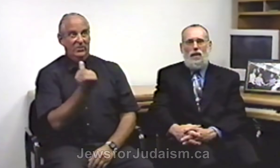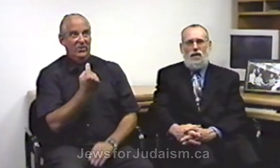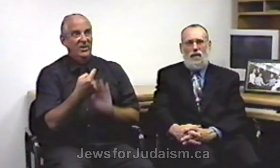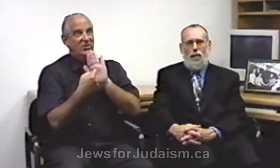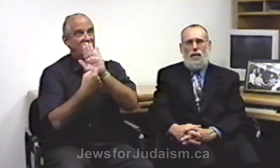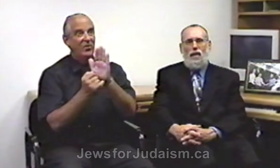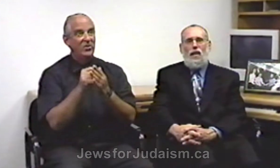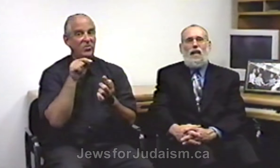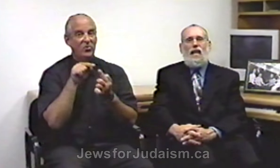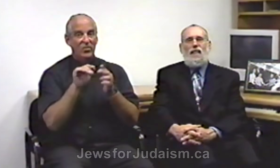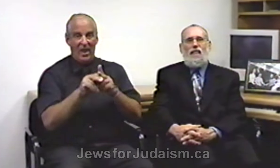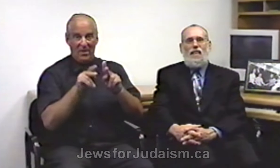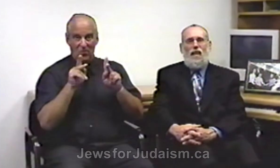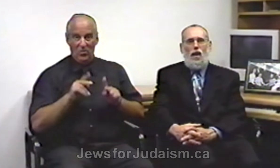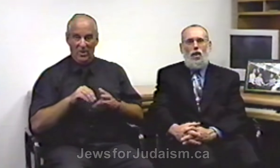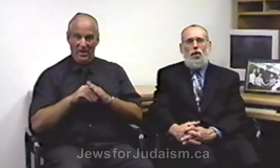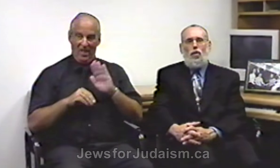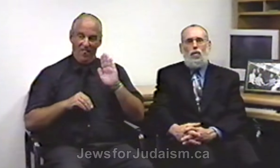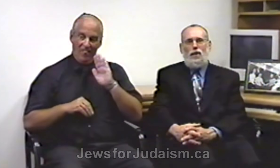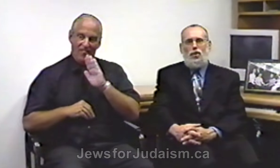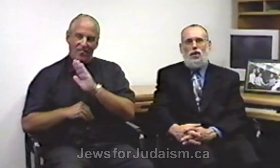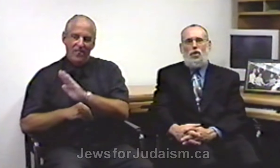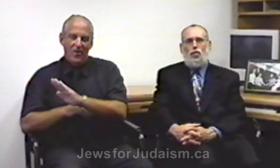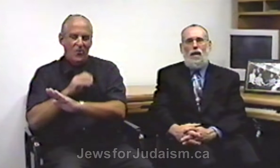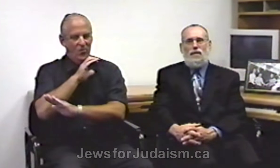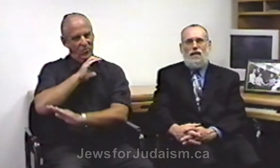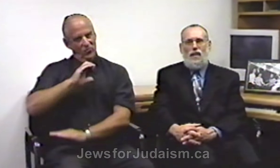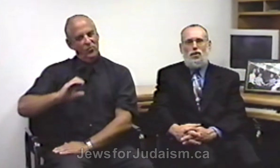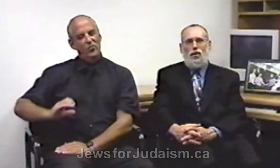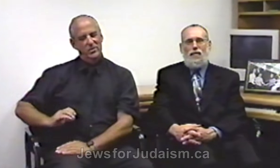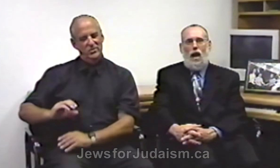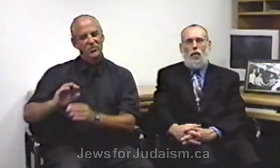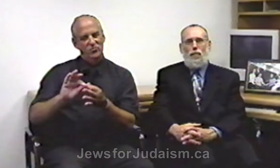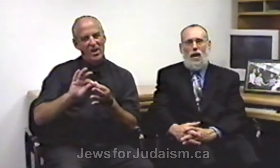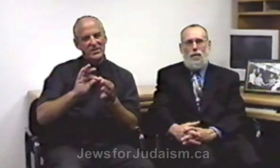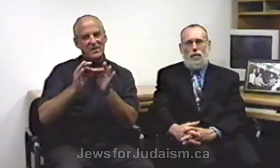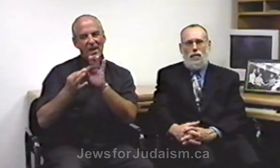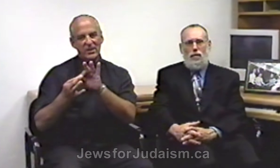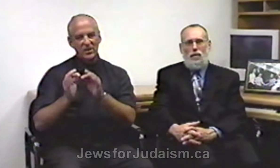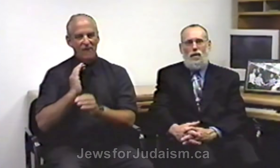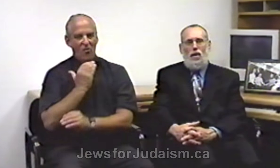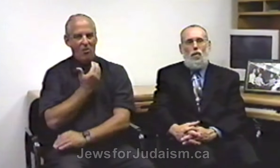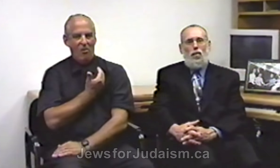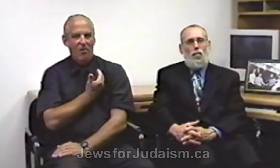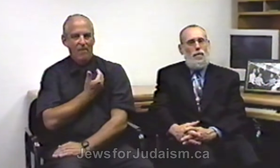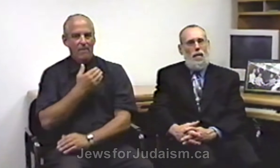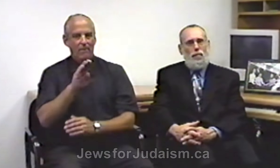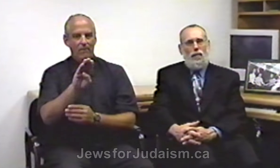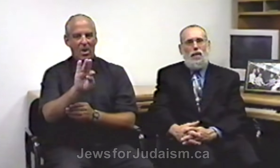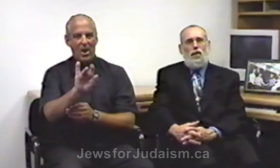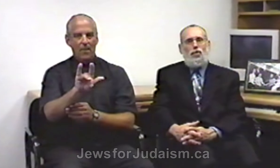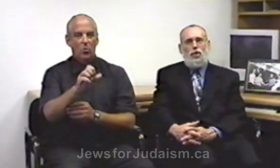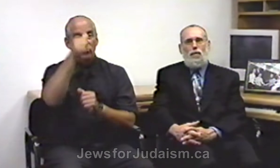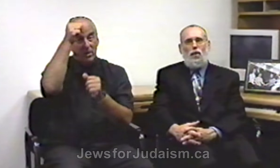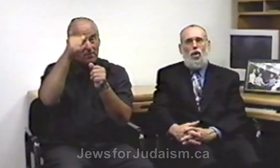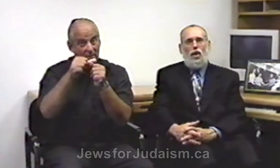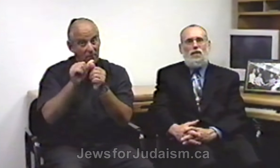it to them in their Christian translation of our Bible. Remember just because